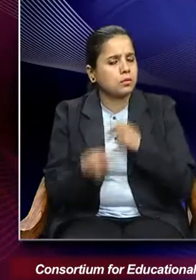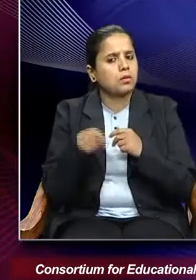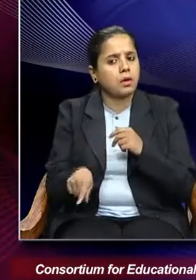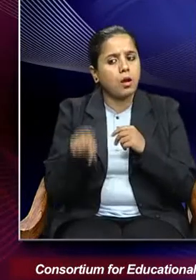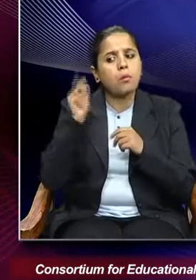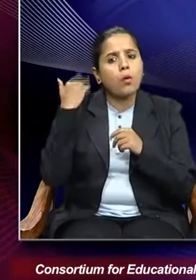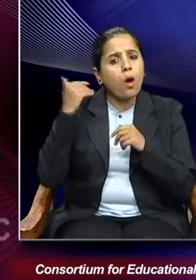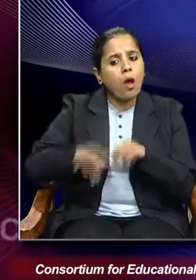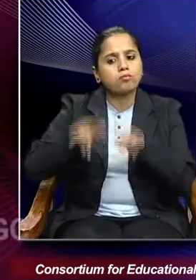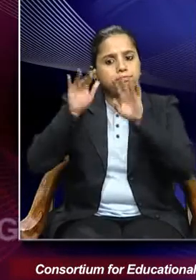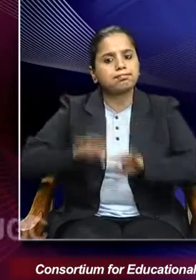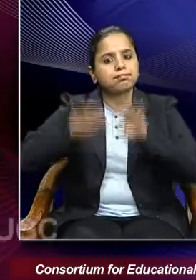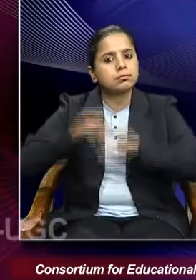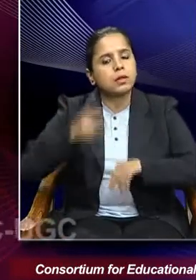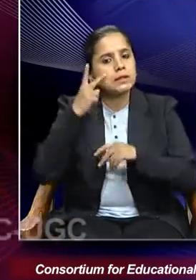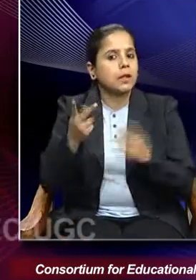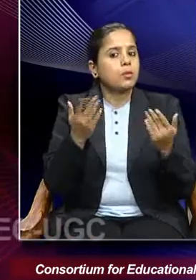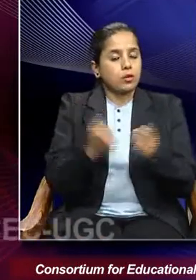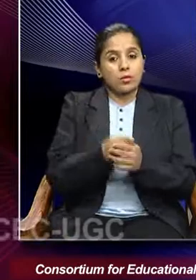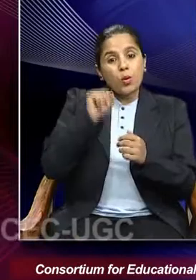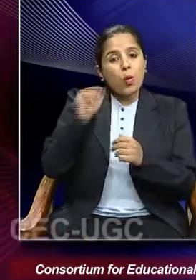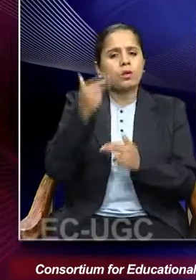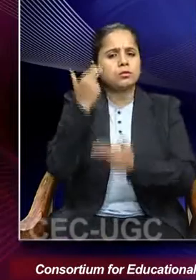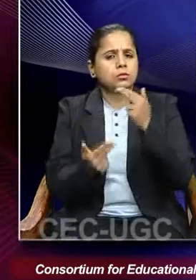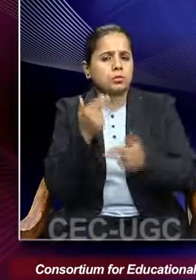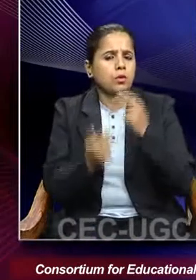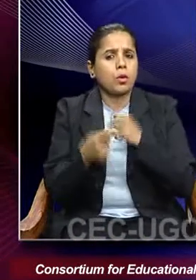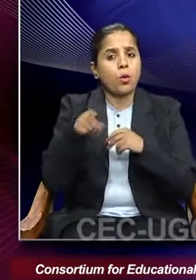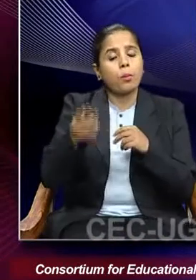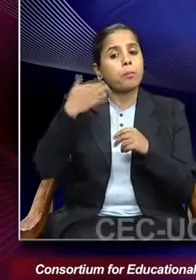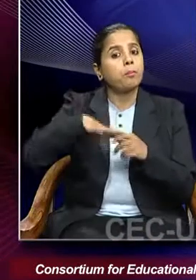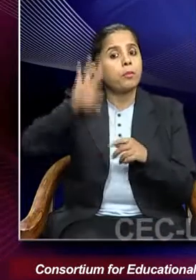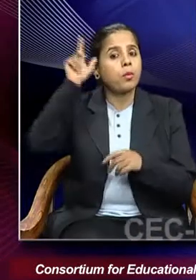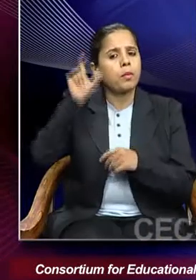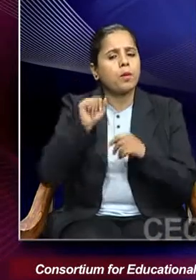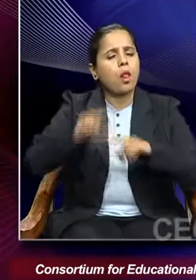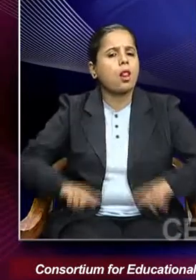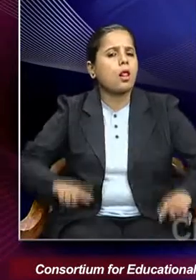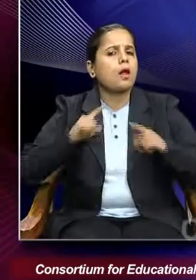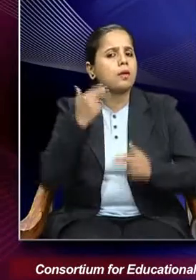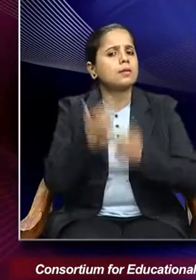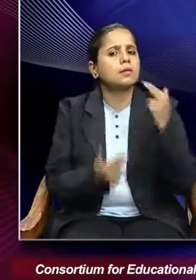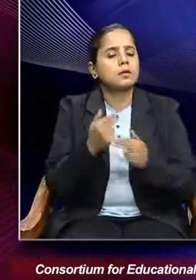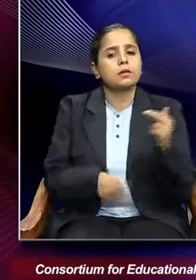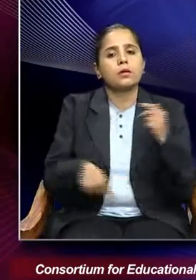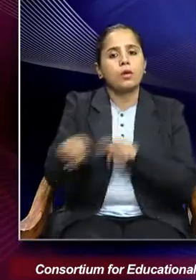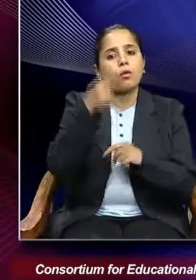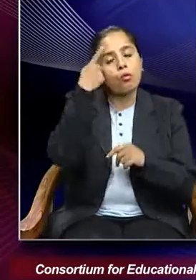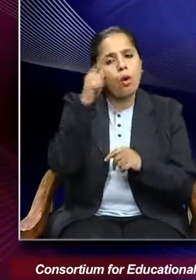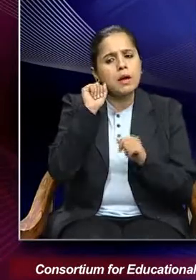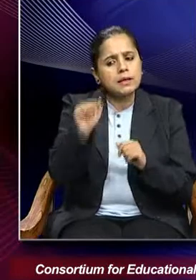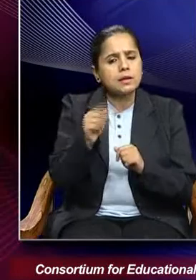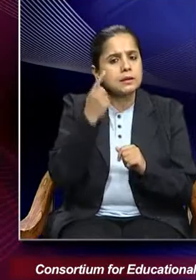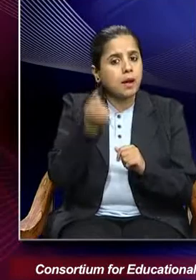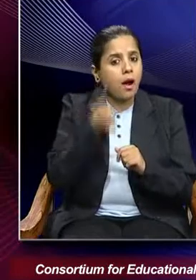Reading autobiographies and memoirs of women to primarily foreground the